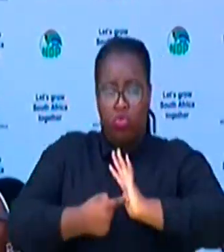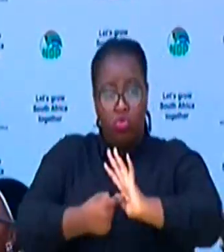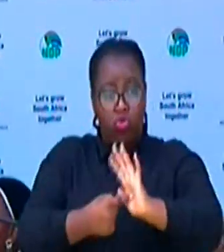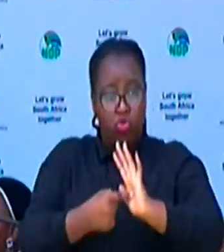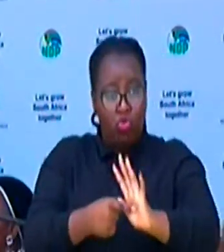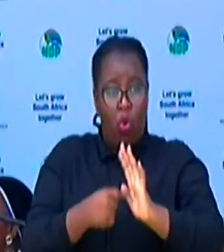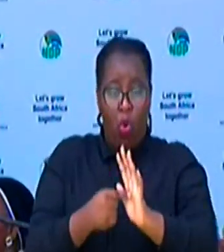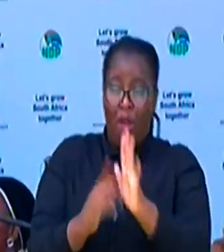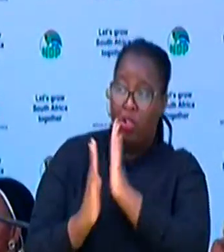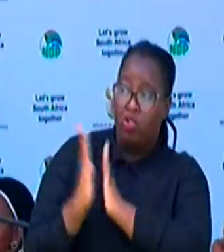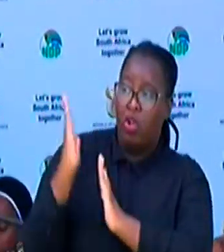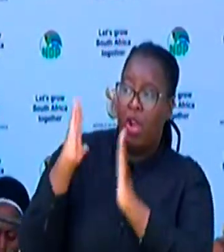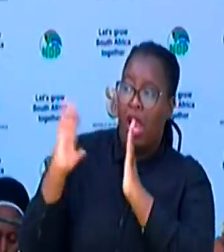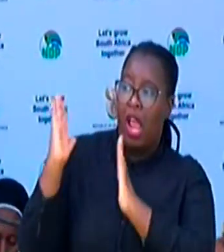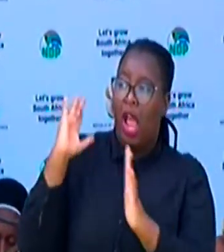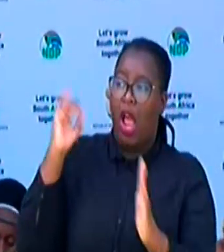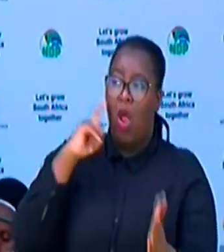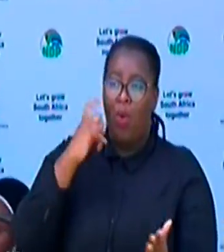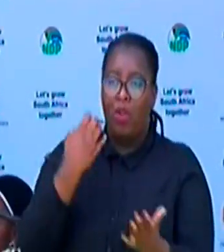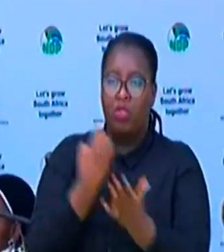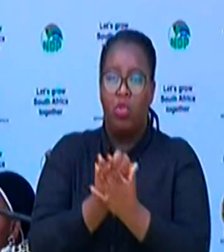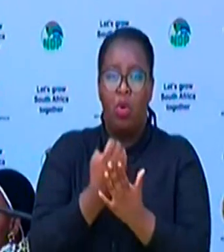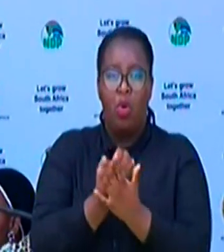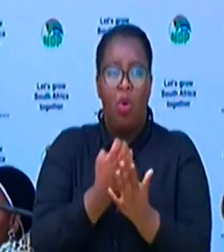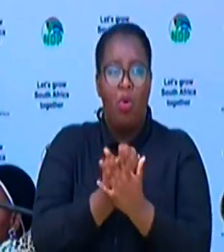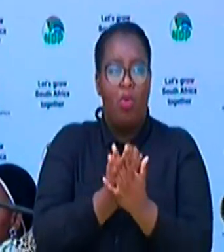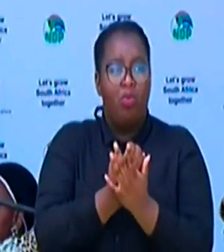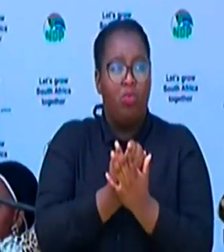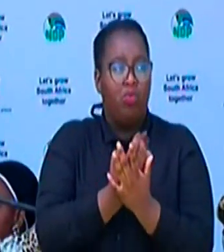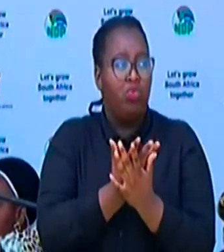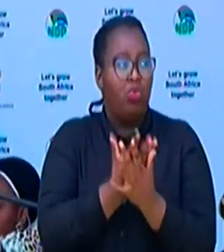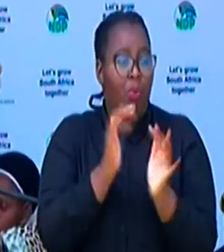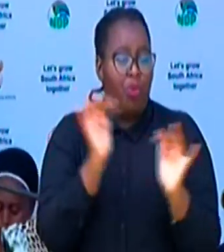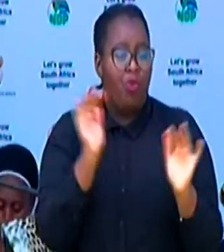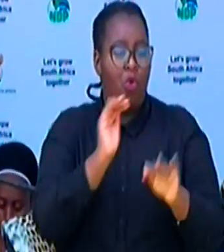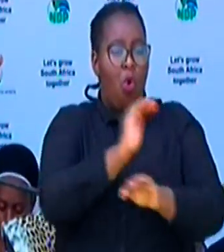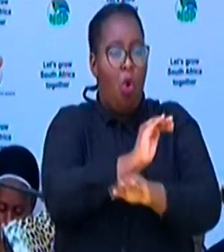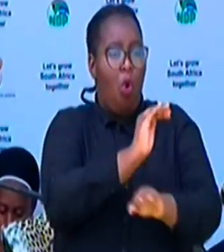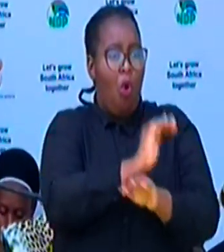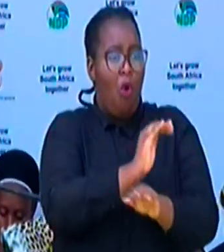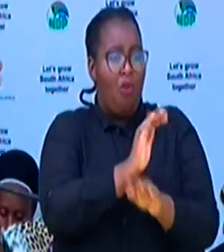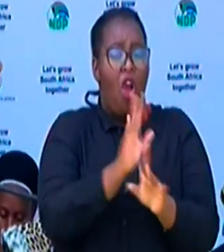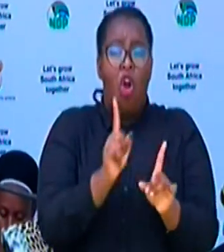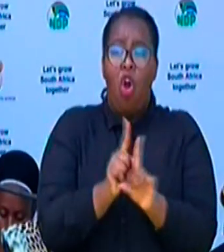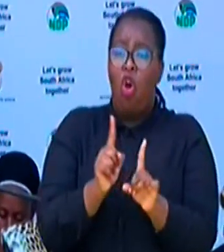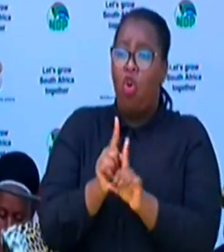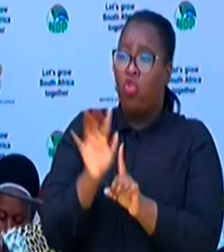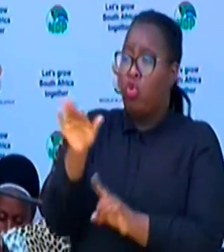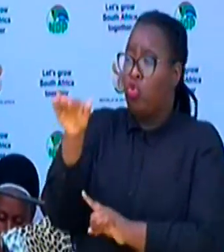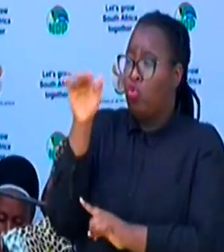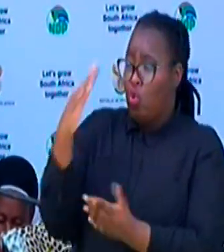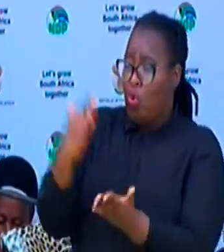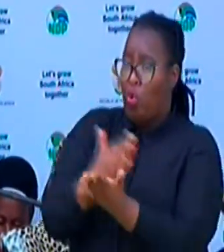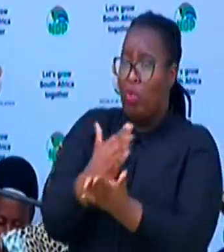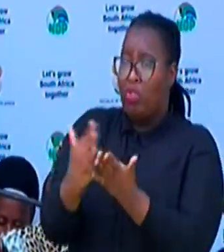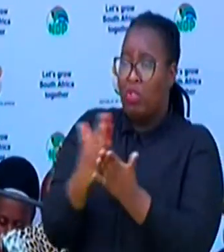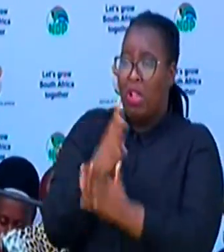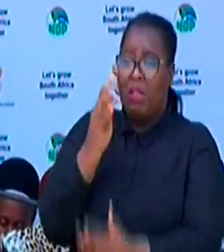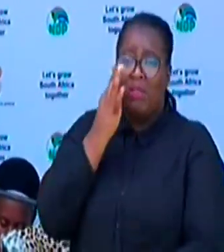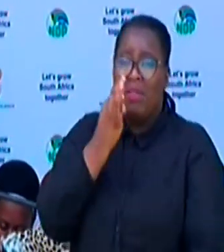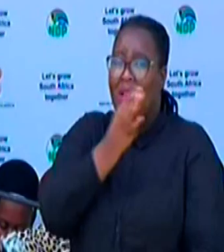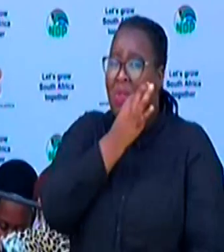foreigners. Hence, to this day, Zulus don't share secrets of the nation with strangers